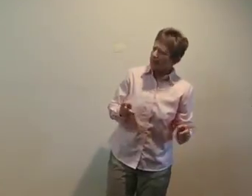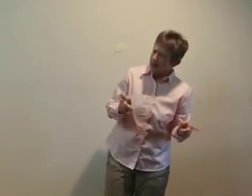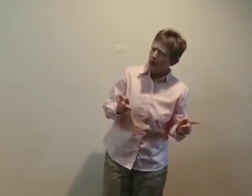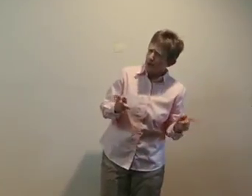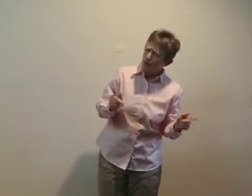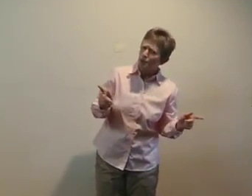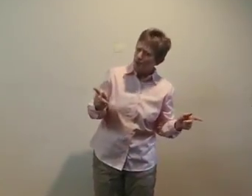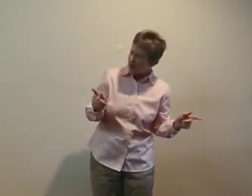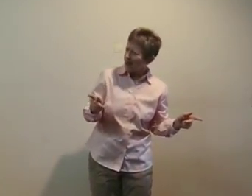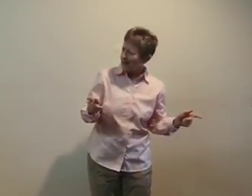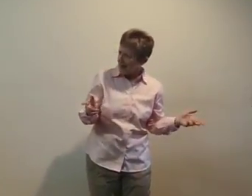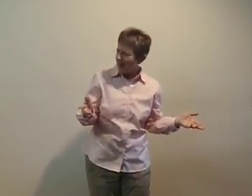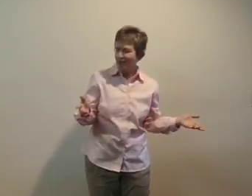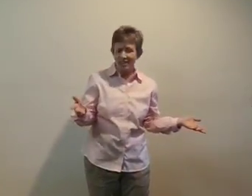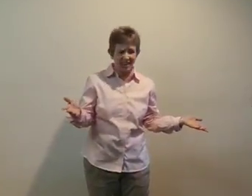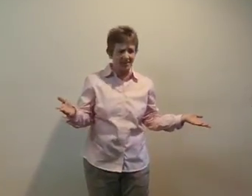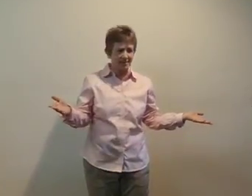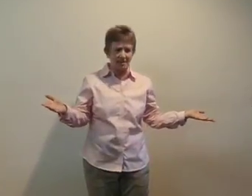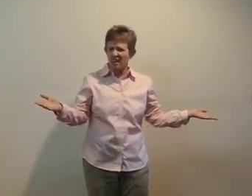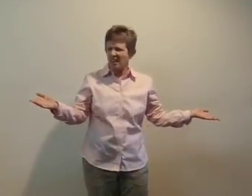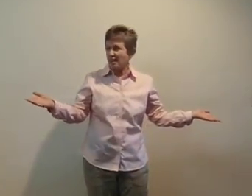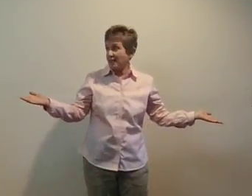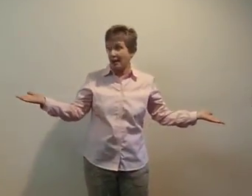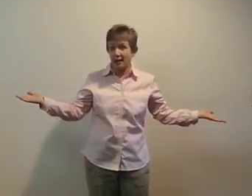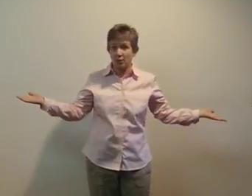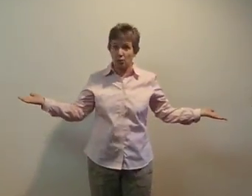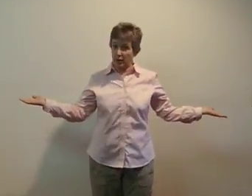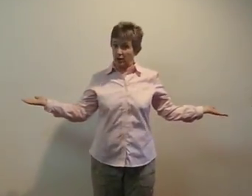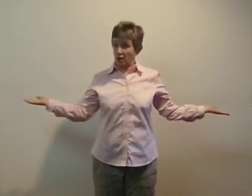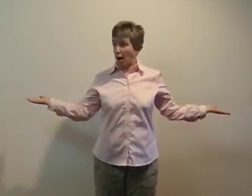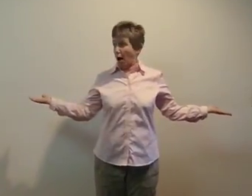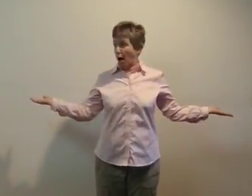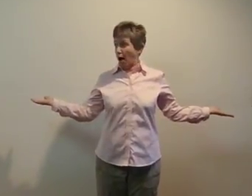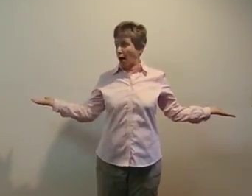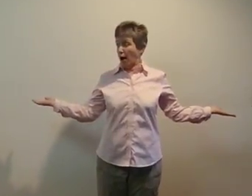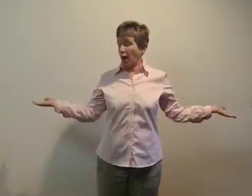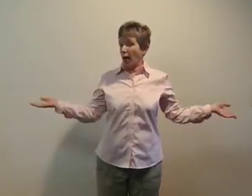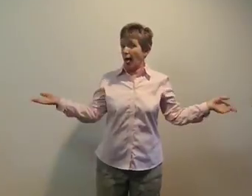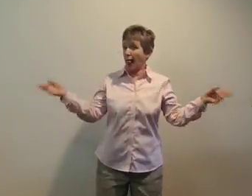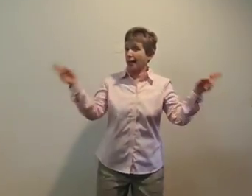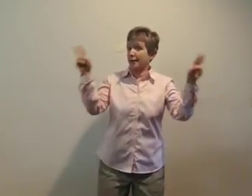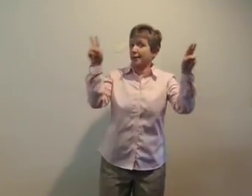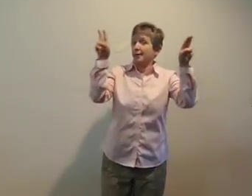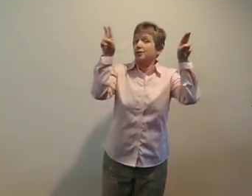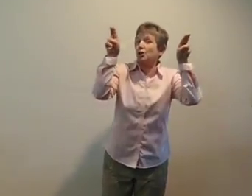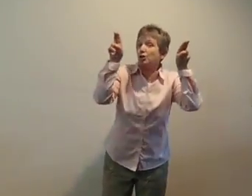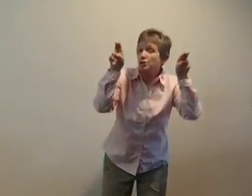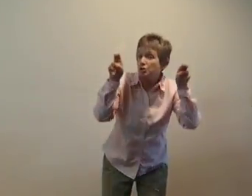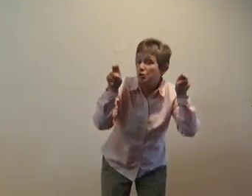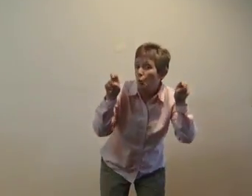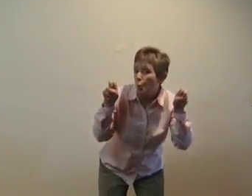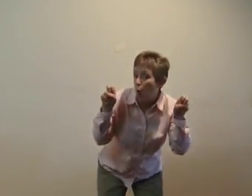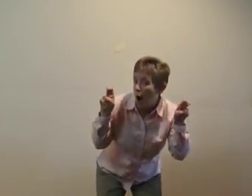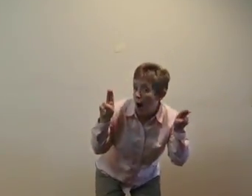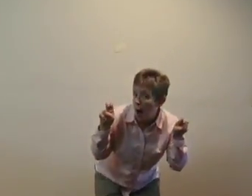now you might have guessed that we're all a little small.